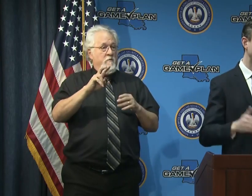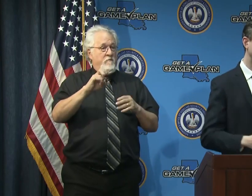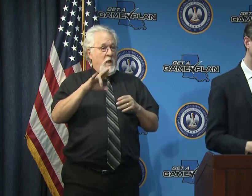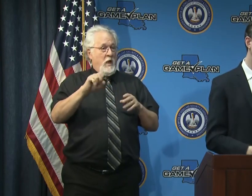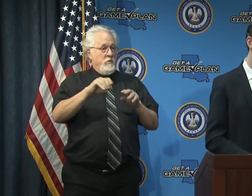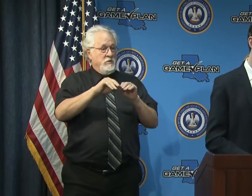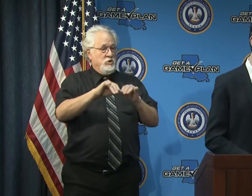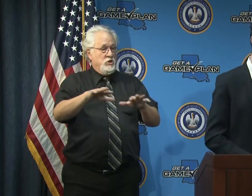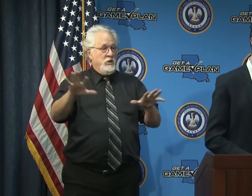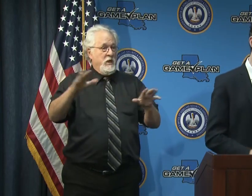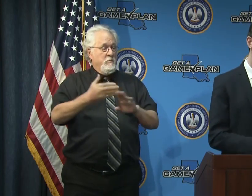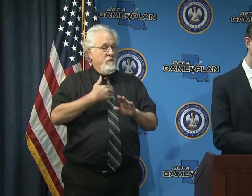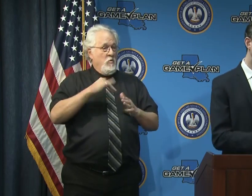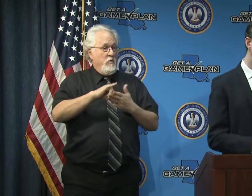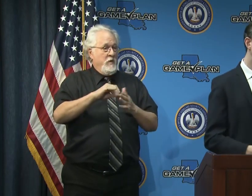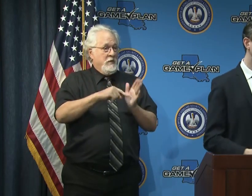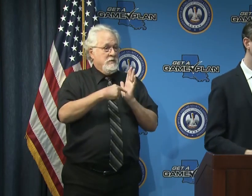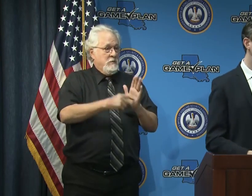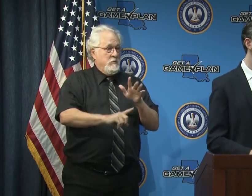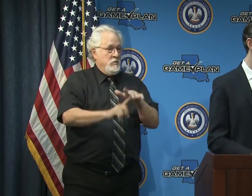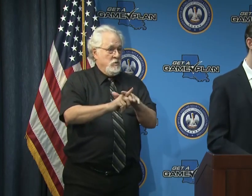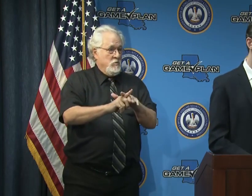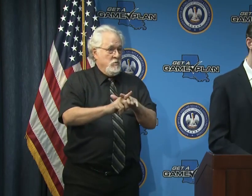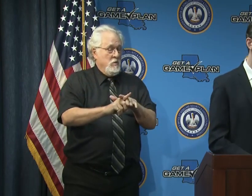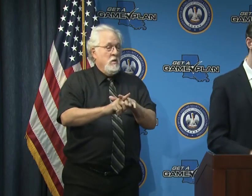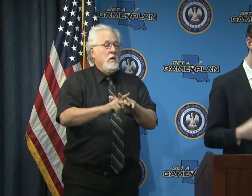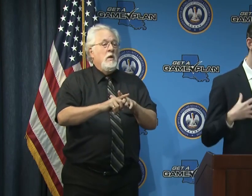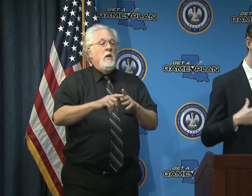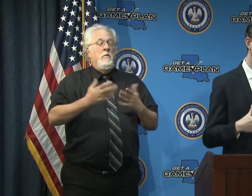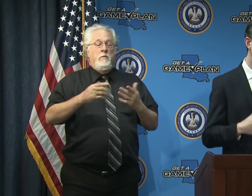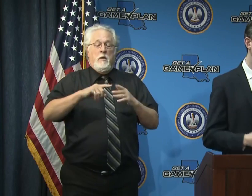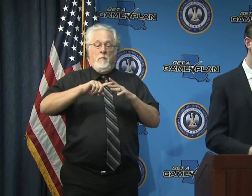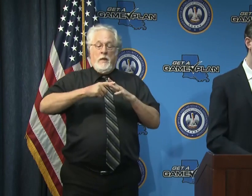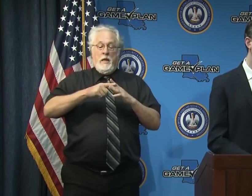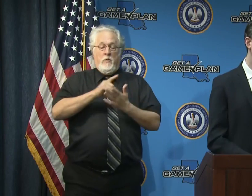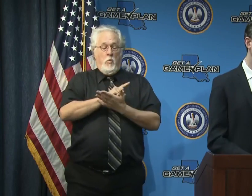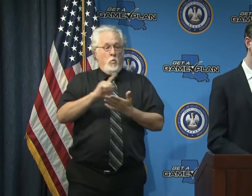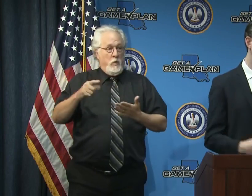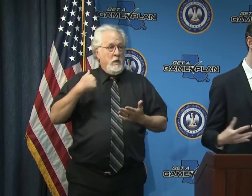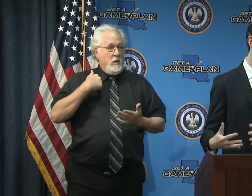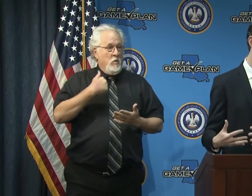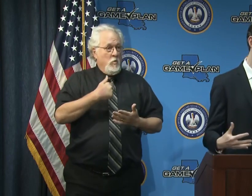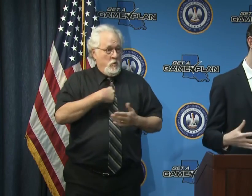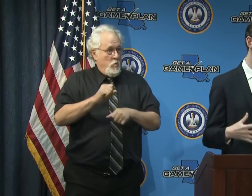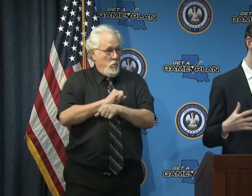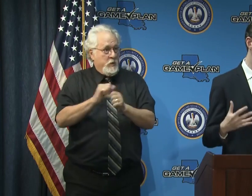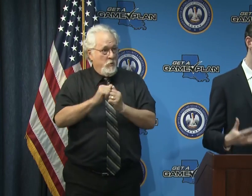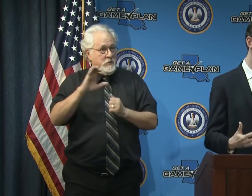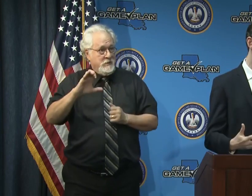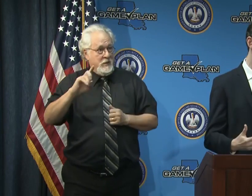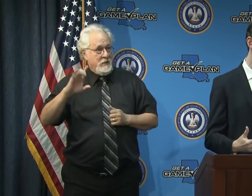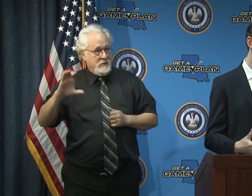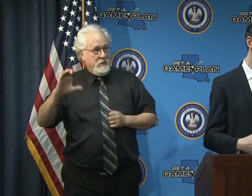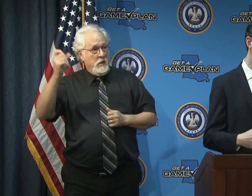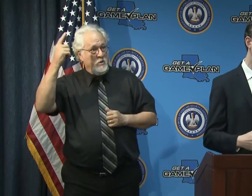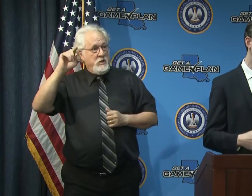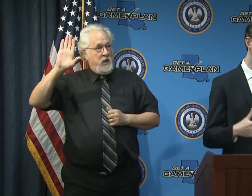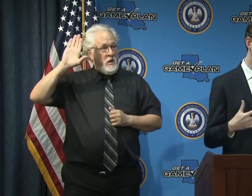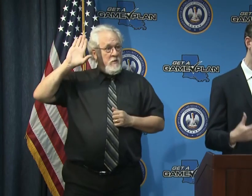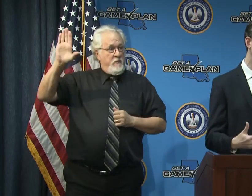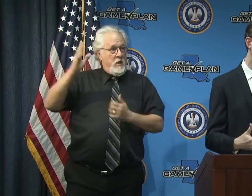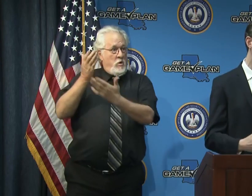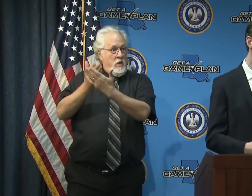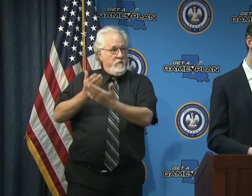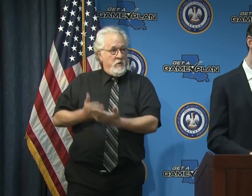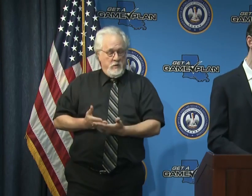before they have symptoms so as i think we talked about maybe even at the beginning of the week um we are we've been working with the cdc to understand their their